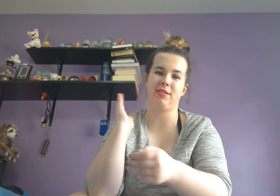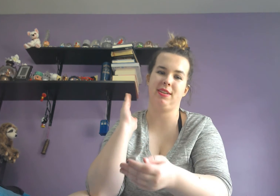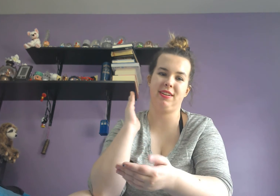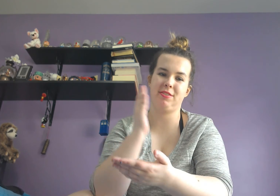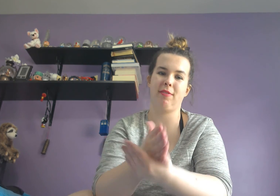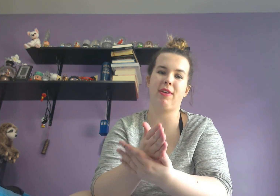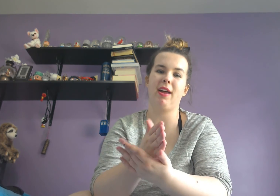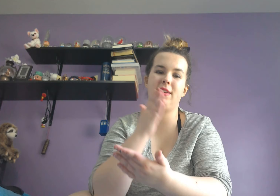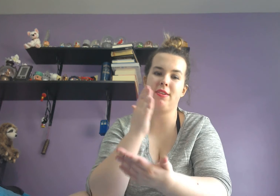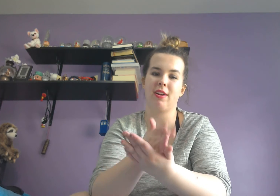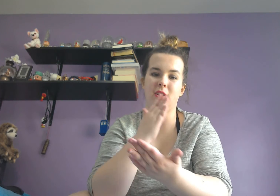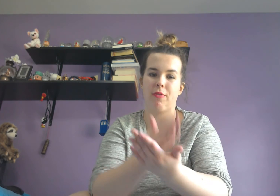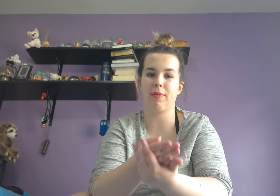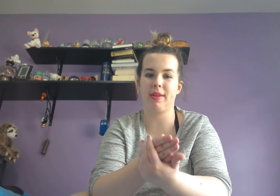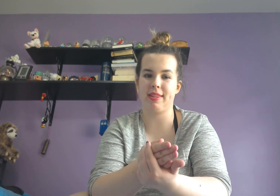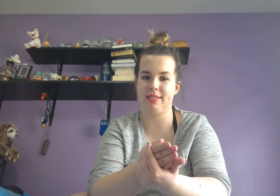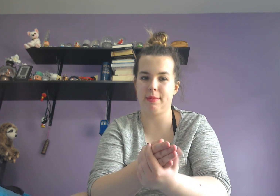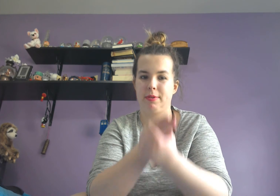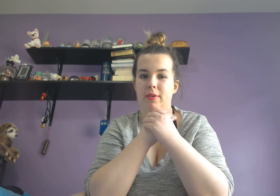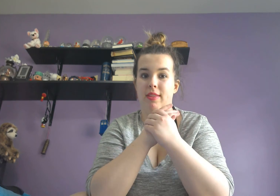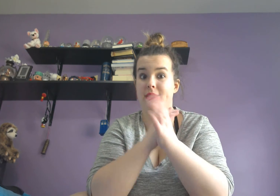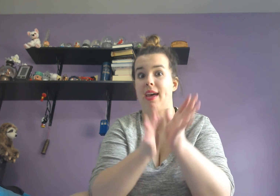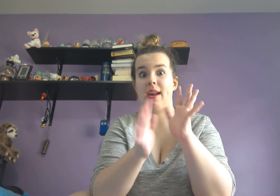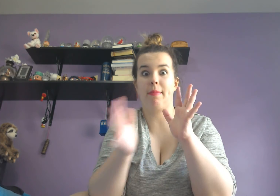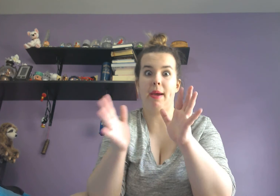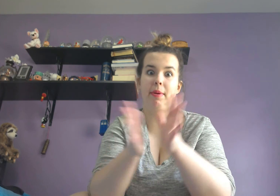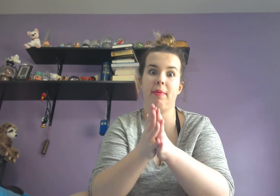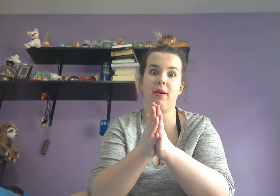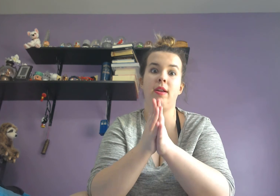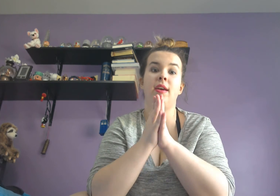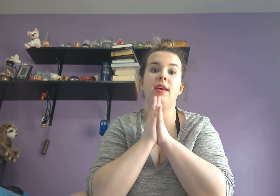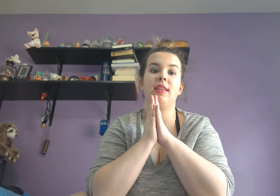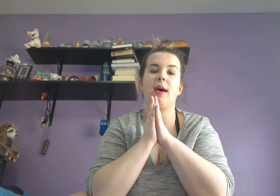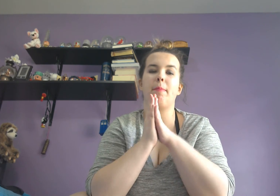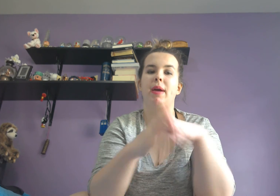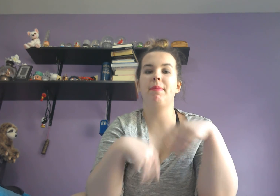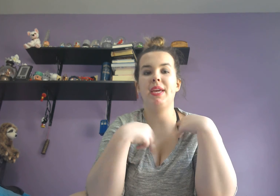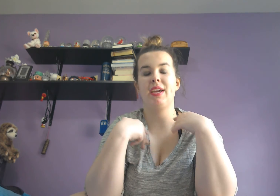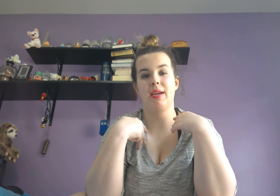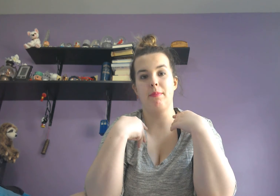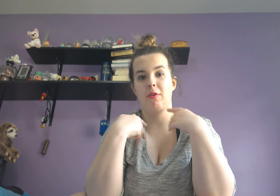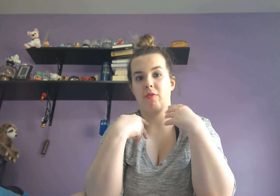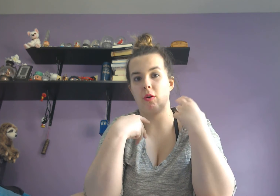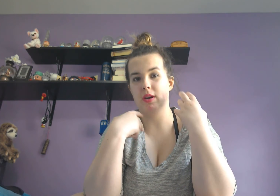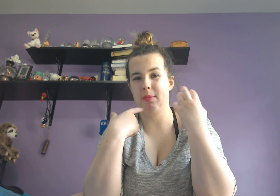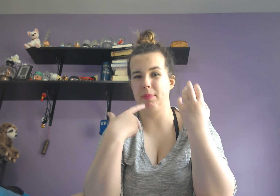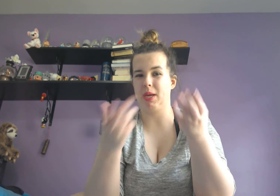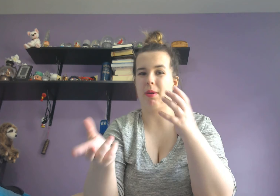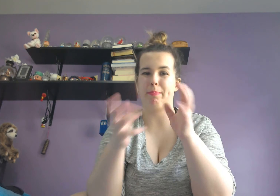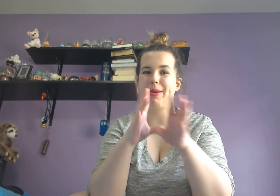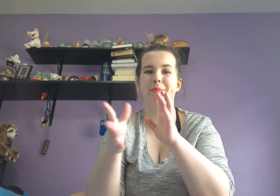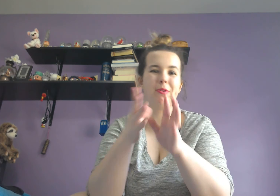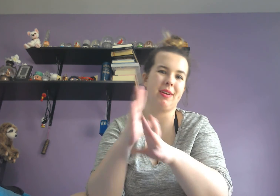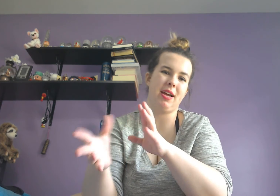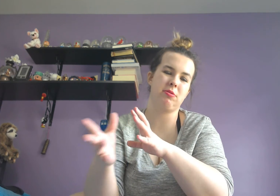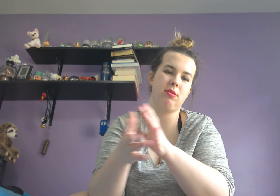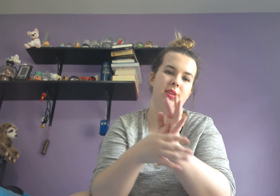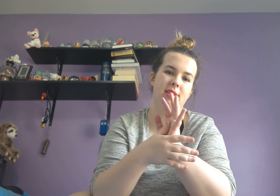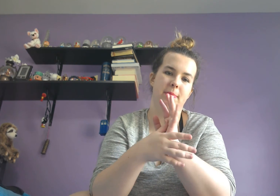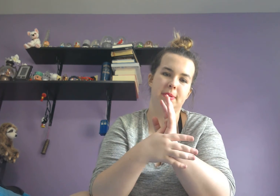sort of got it done and over with in this episode that I'm happy about that maybe it can move forward in being a bit more natural in the episodes